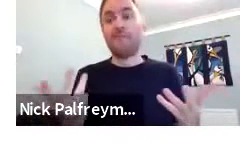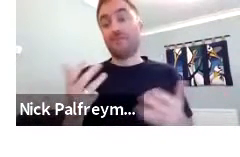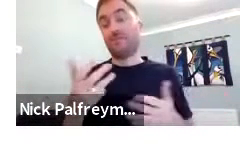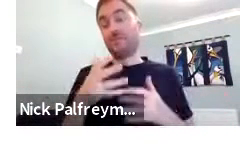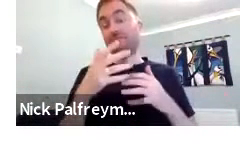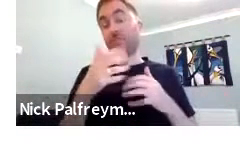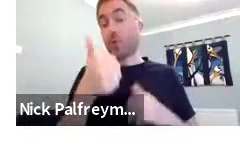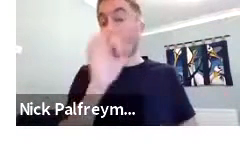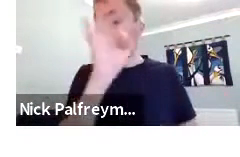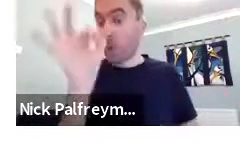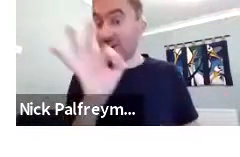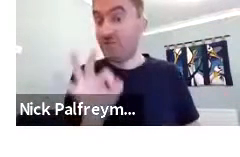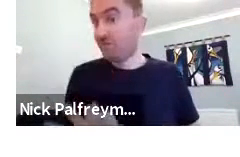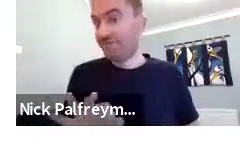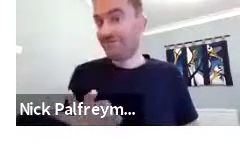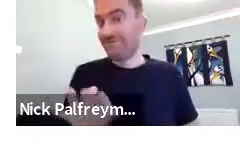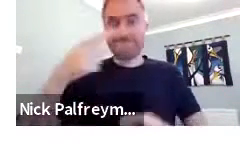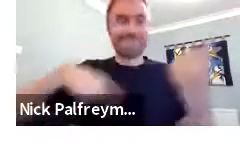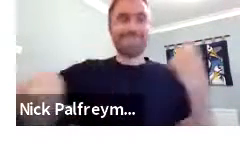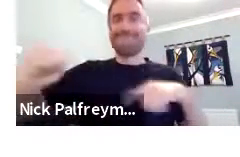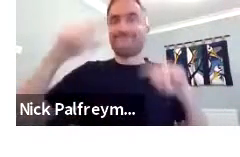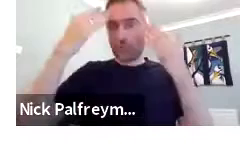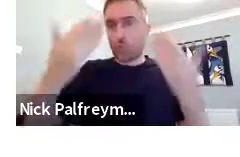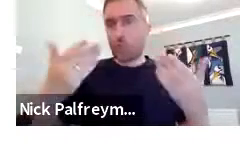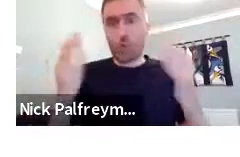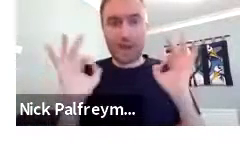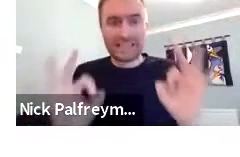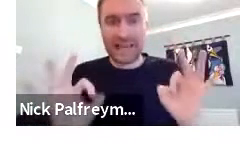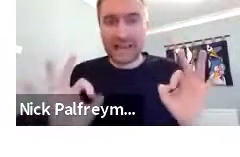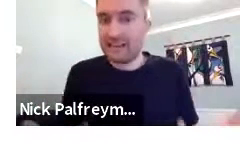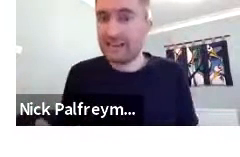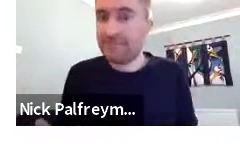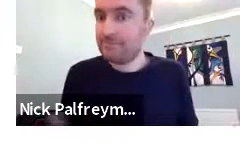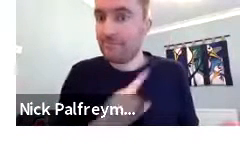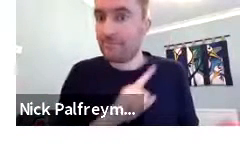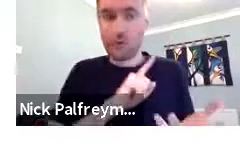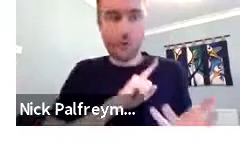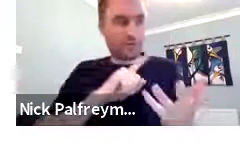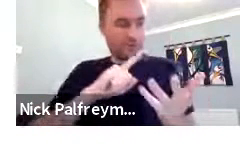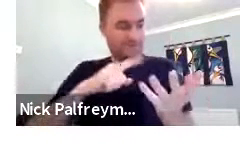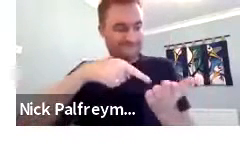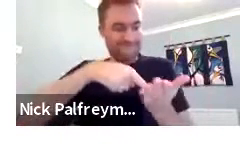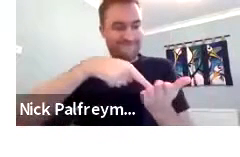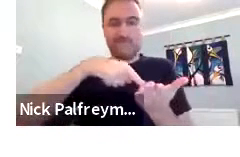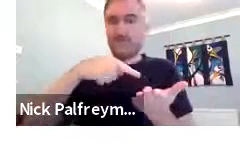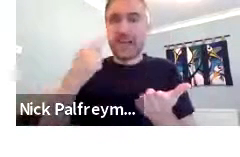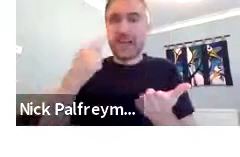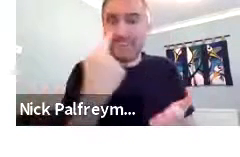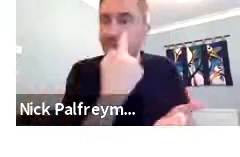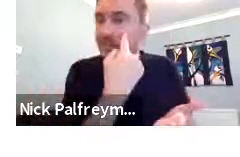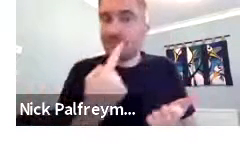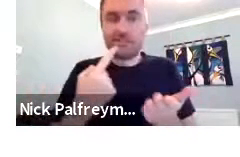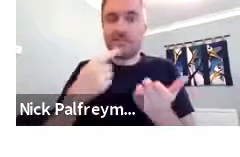So Bisindo was developed, you know, we don't really know exactly when.